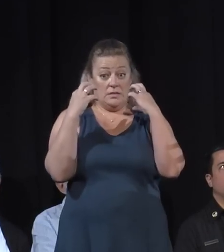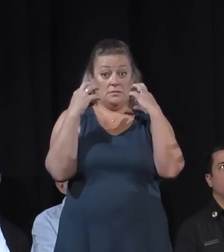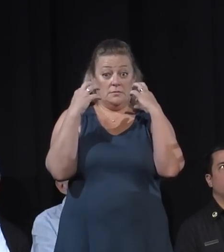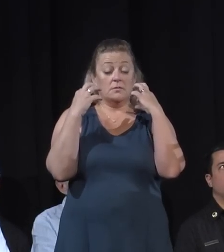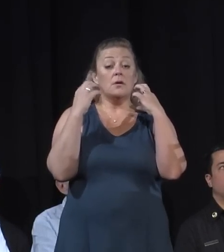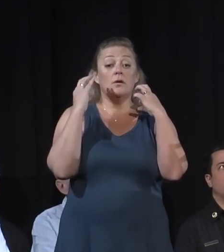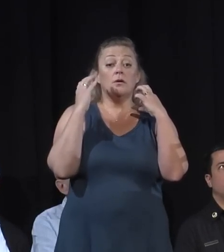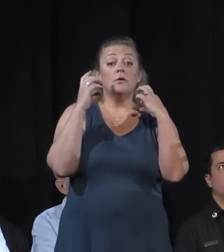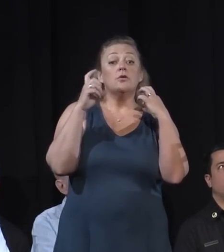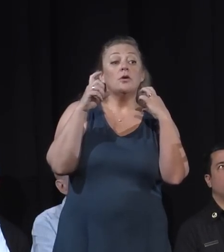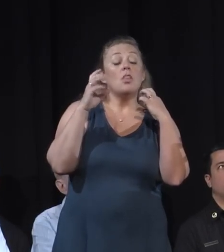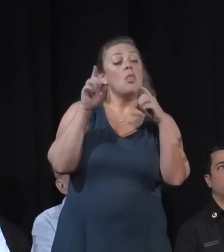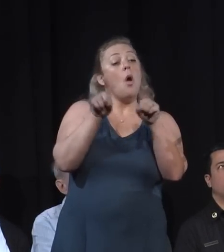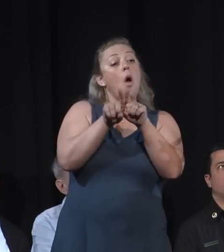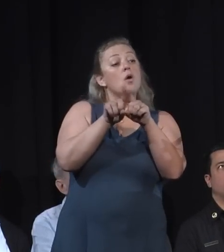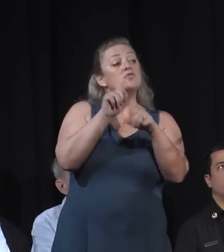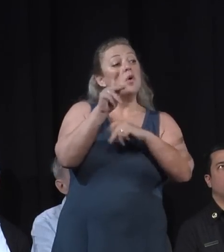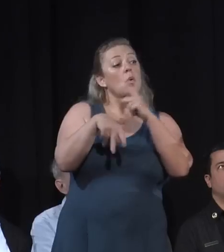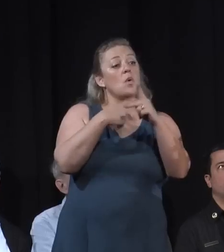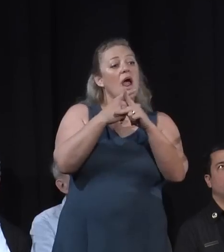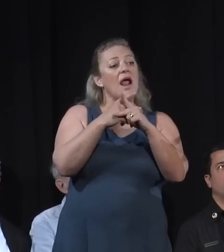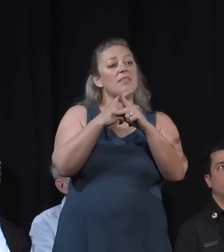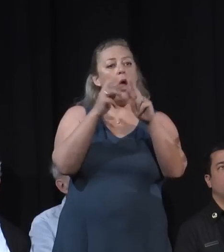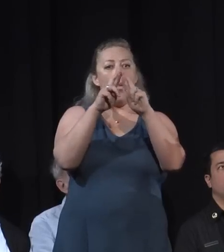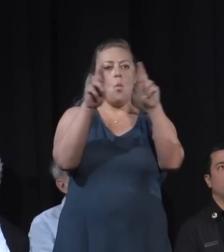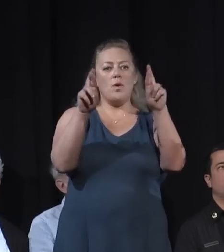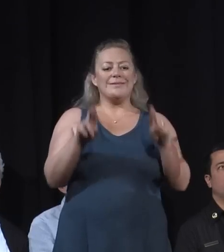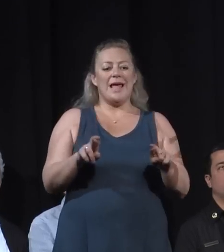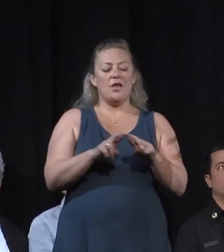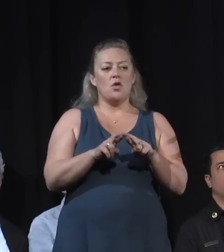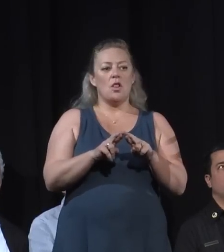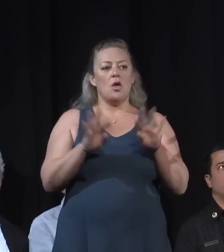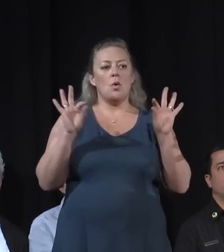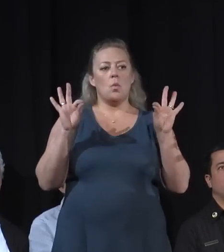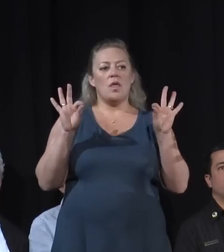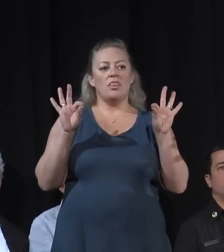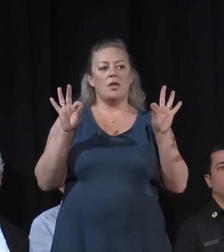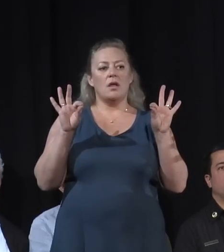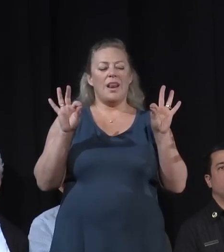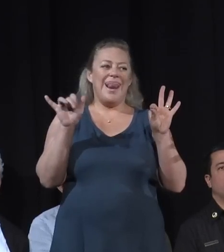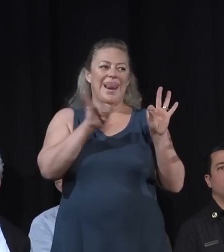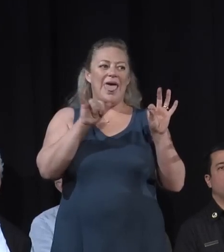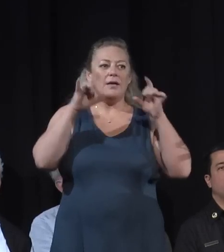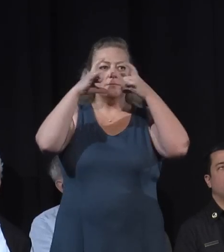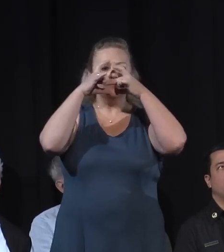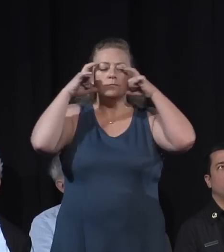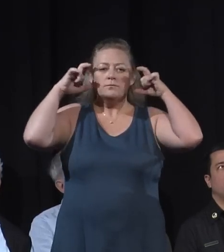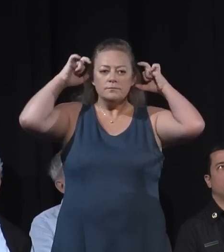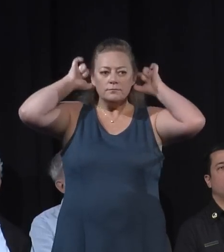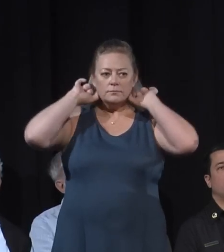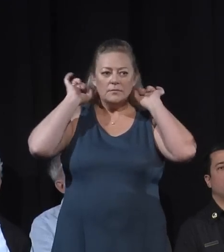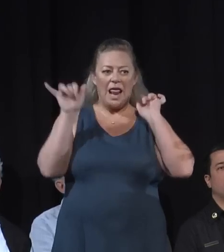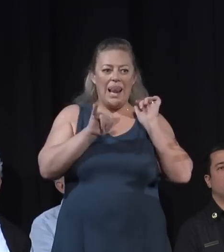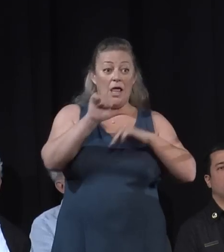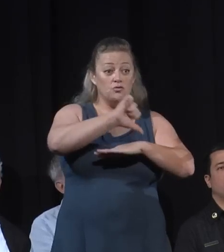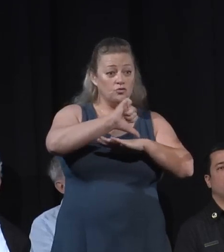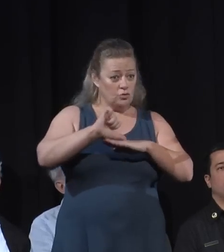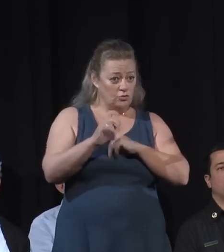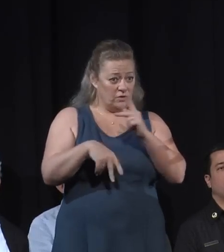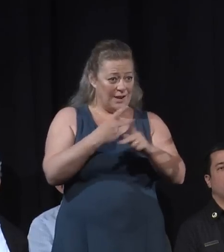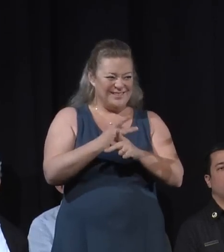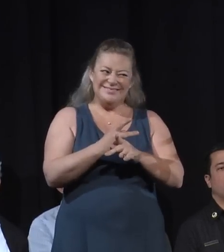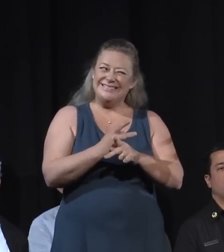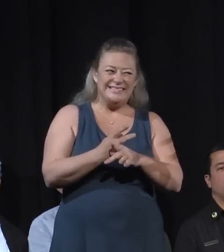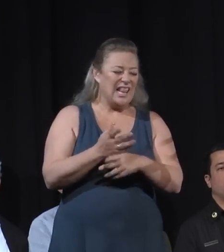also masks that are rectangular, that have strings coming off of each corner. They're called surgical masks. Those do not